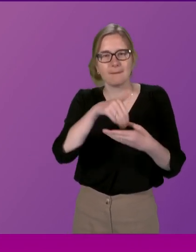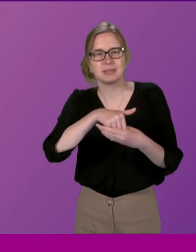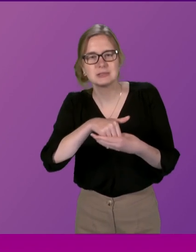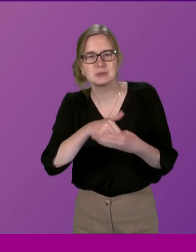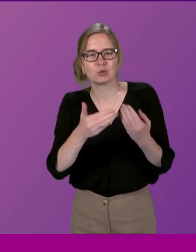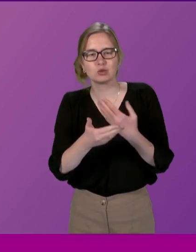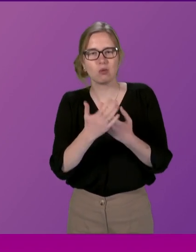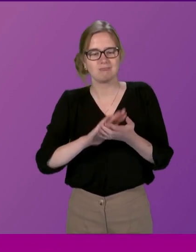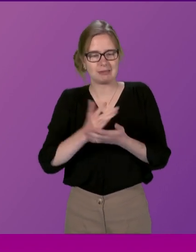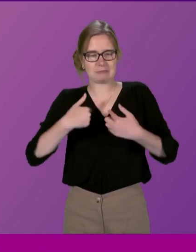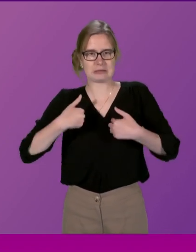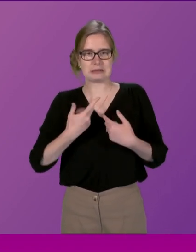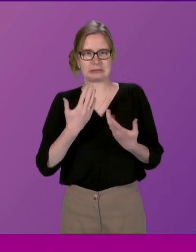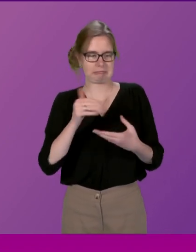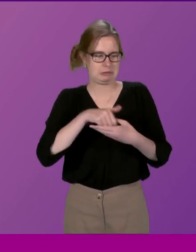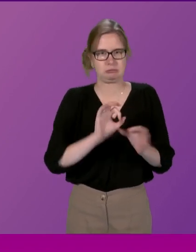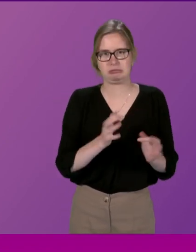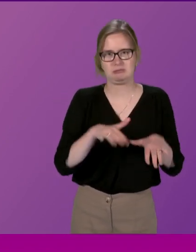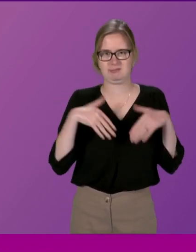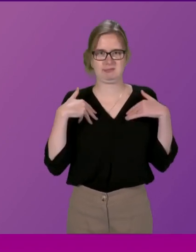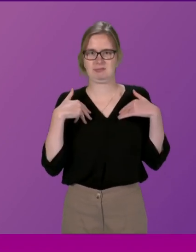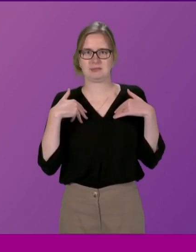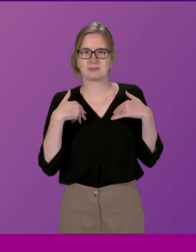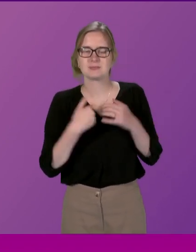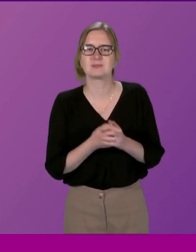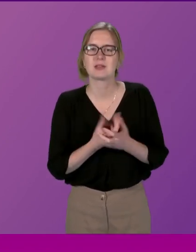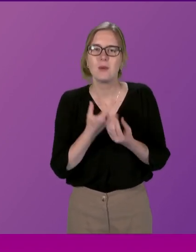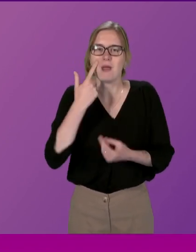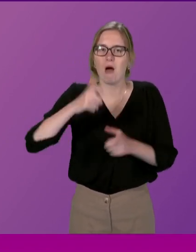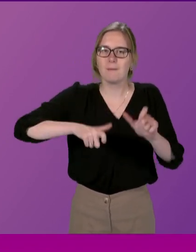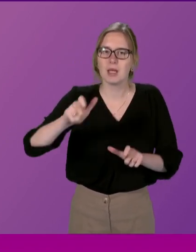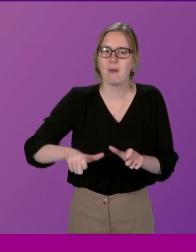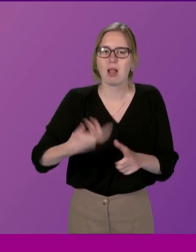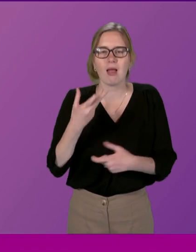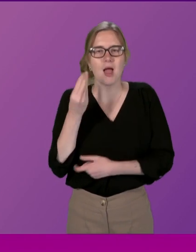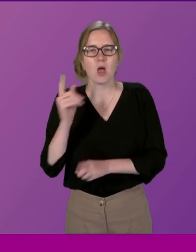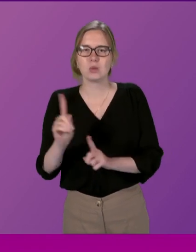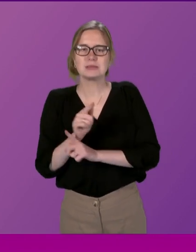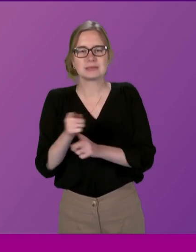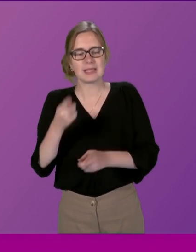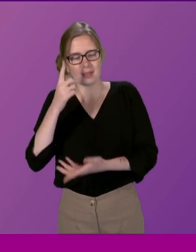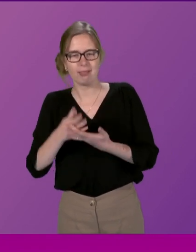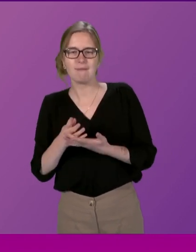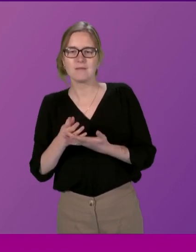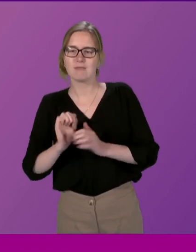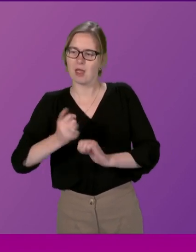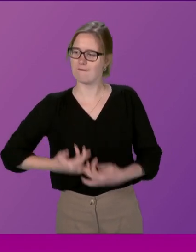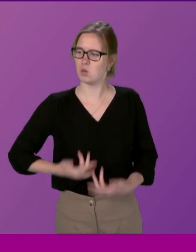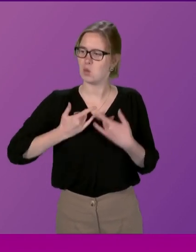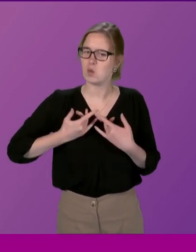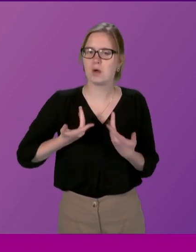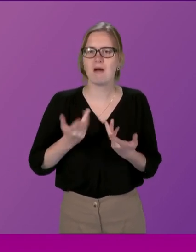was not meant for them from some young people I hear that they believe their opinion